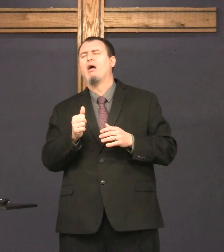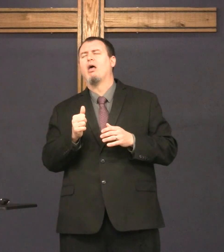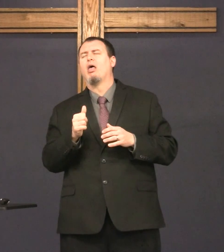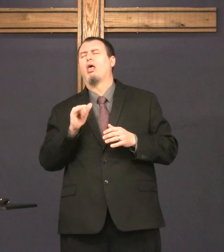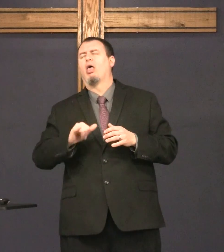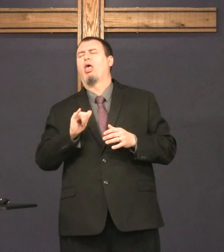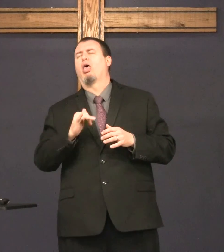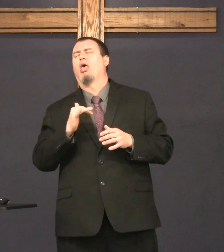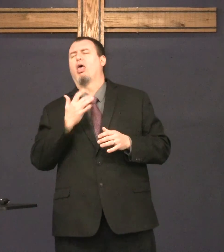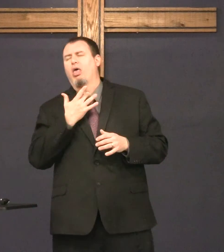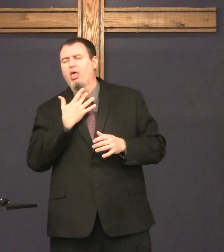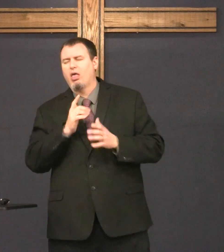ready,